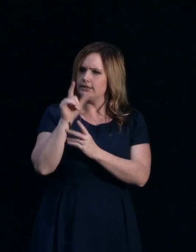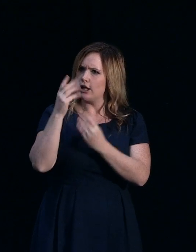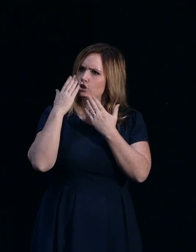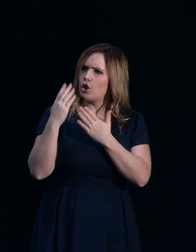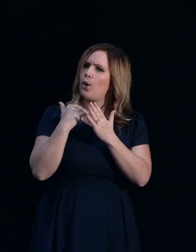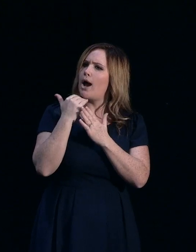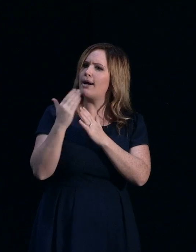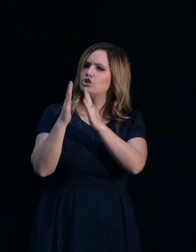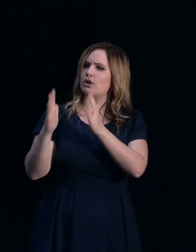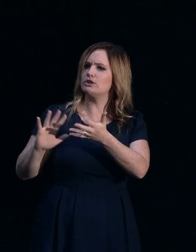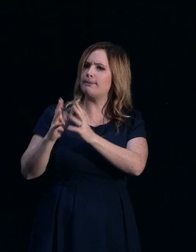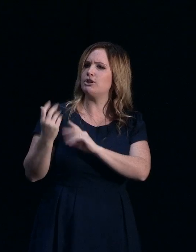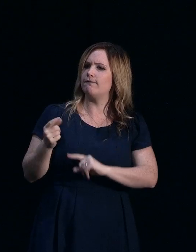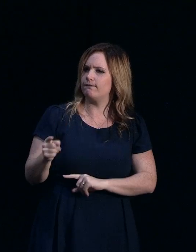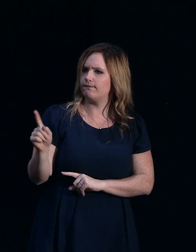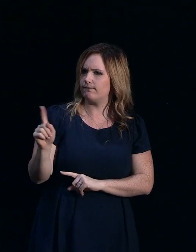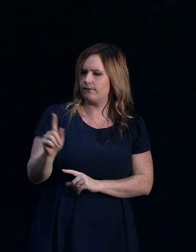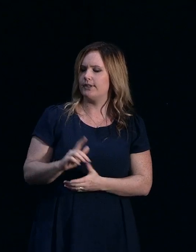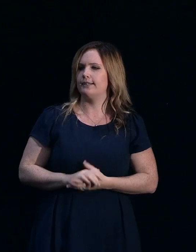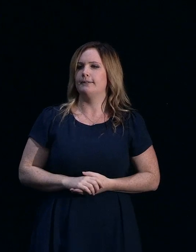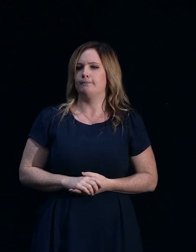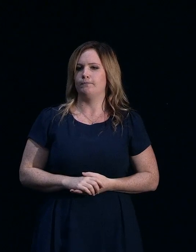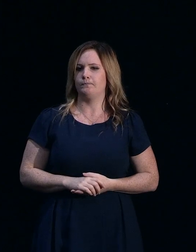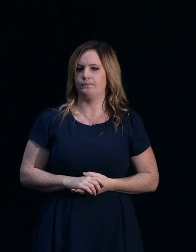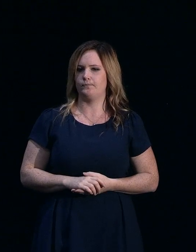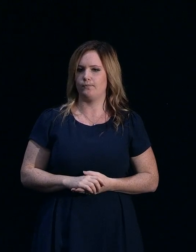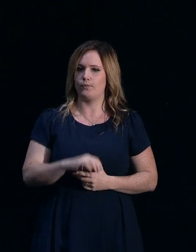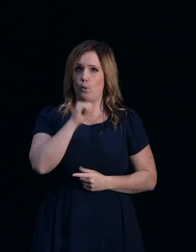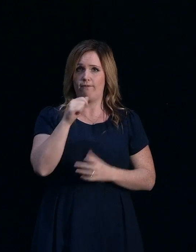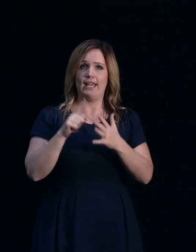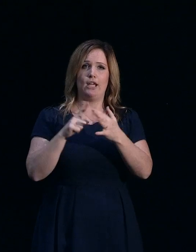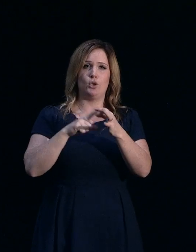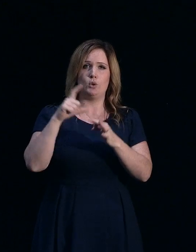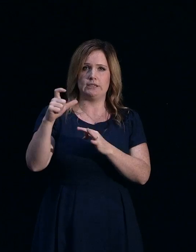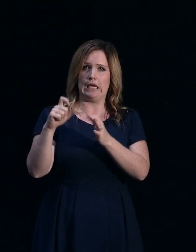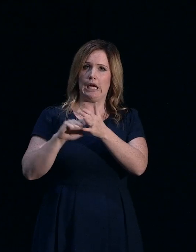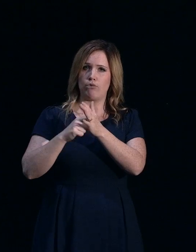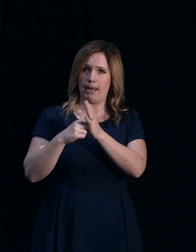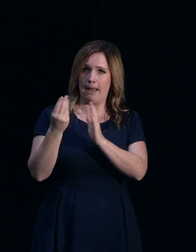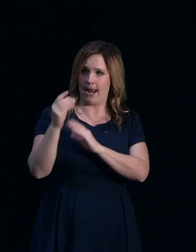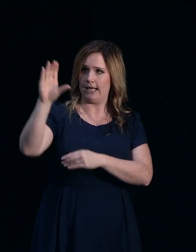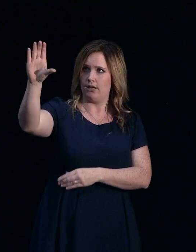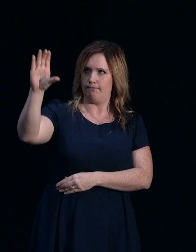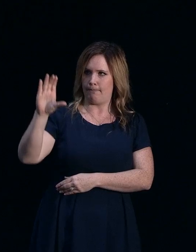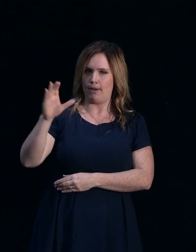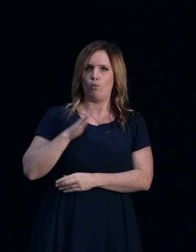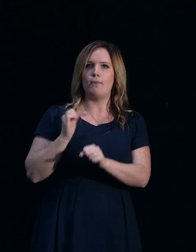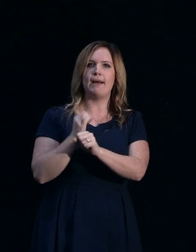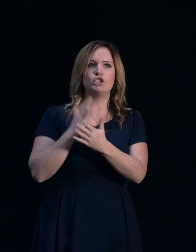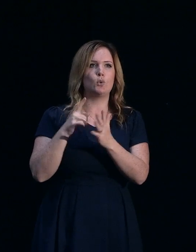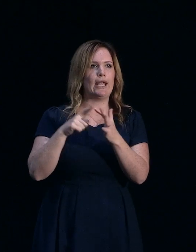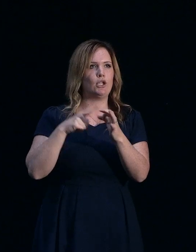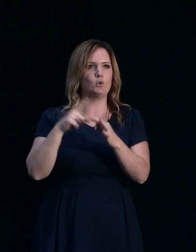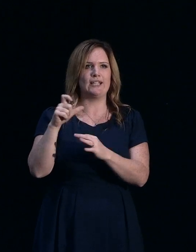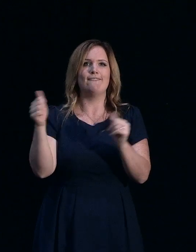sustained. Or if you've been paid for EQC repairs, we'll be looking to see that those EQC repairs